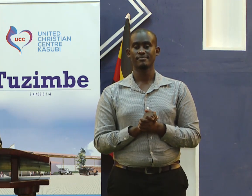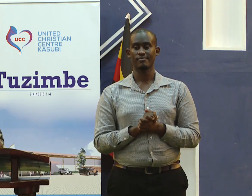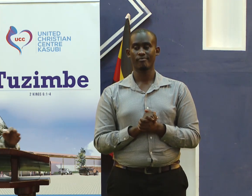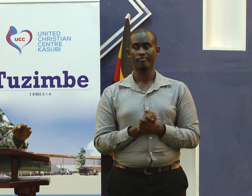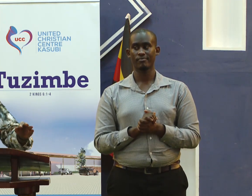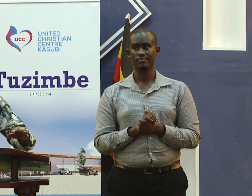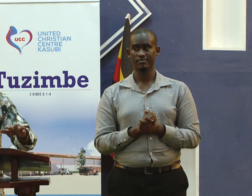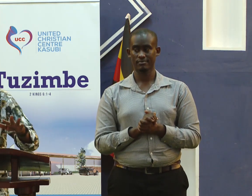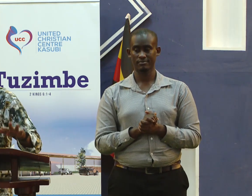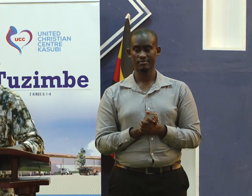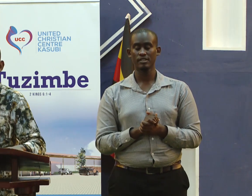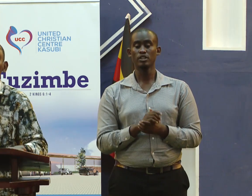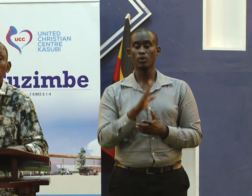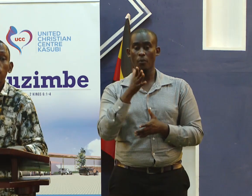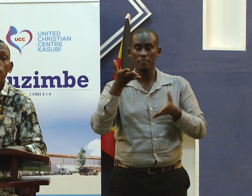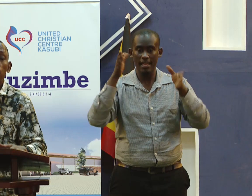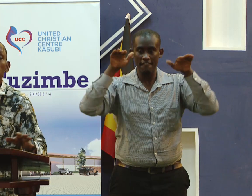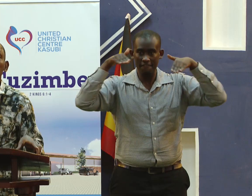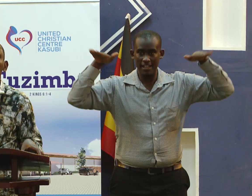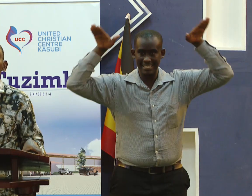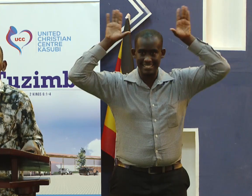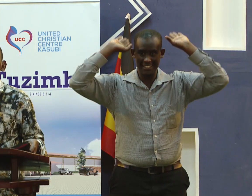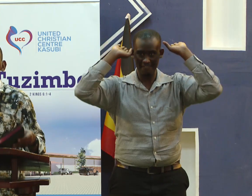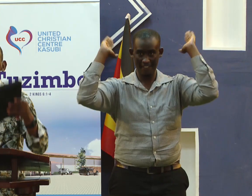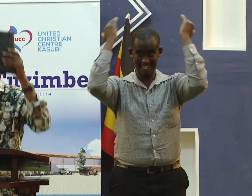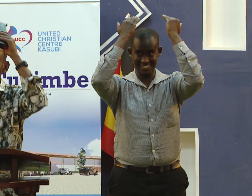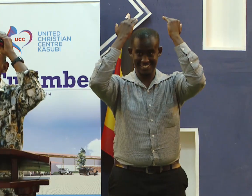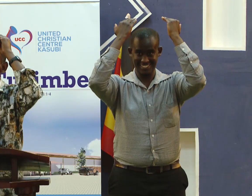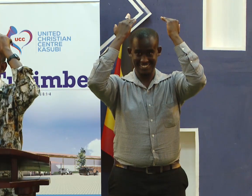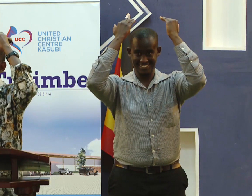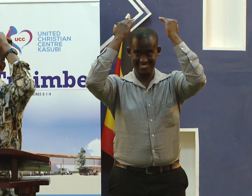way of life don't be a Pharisee